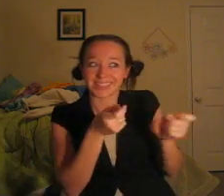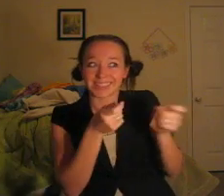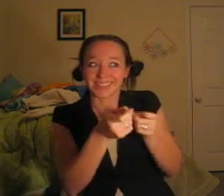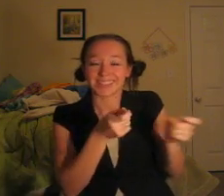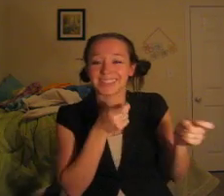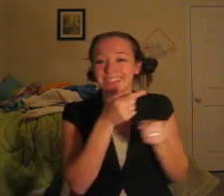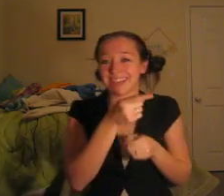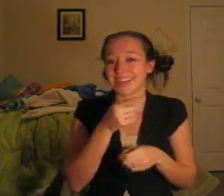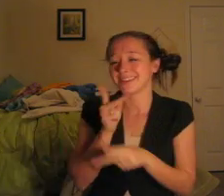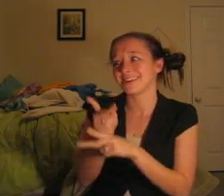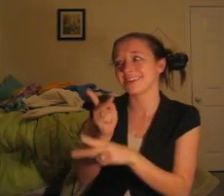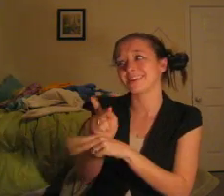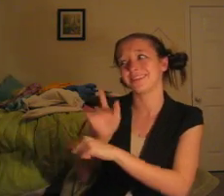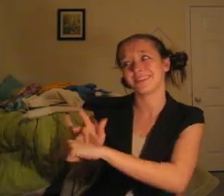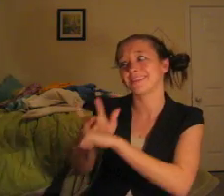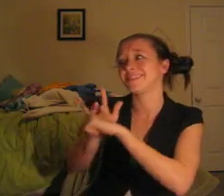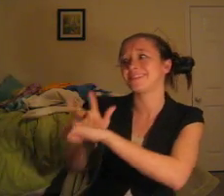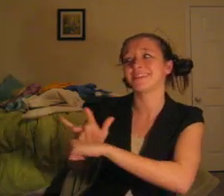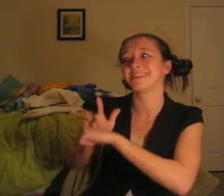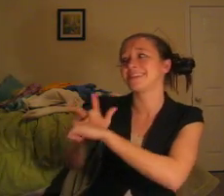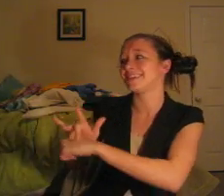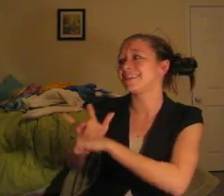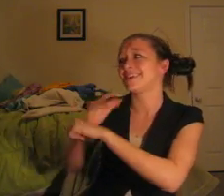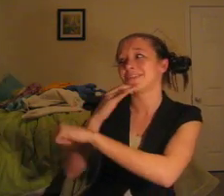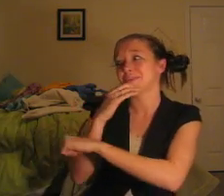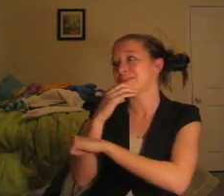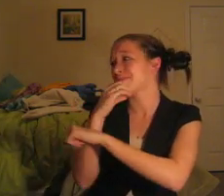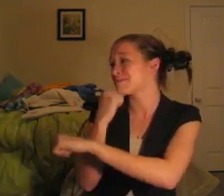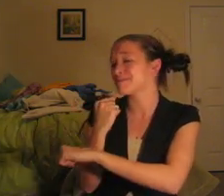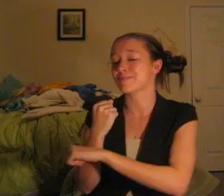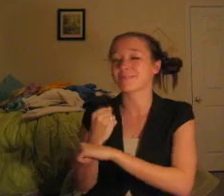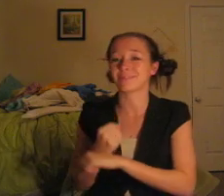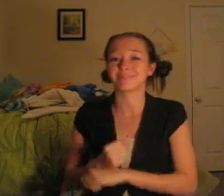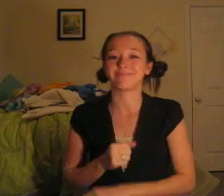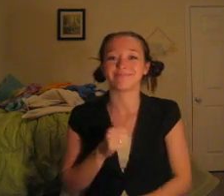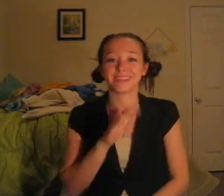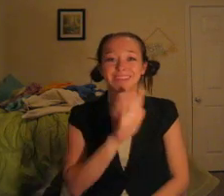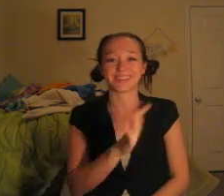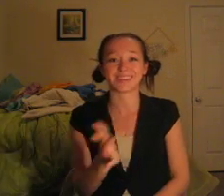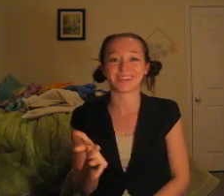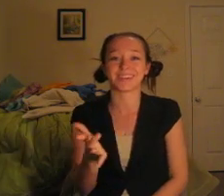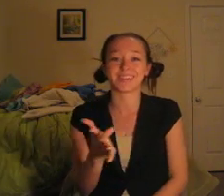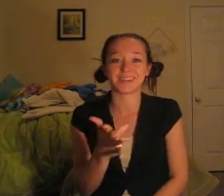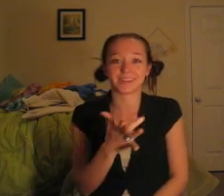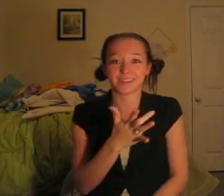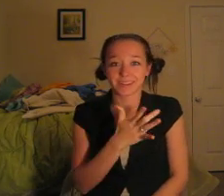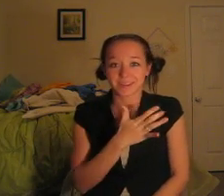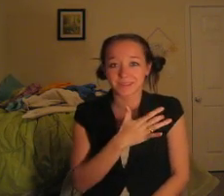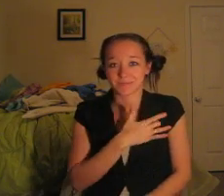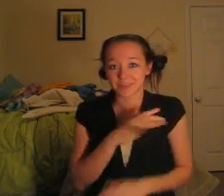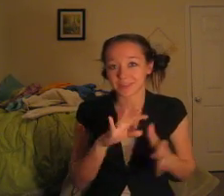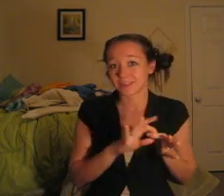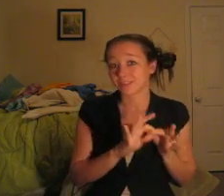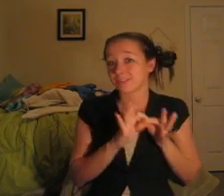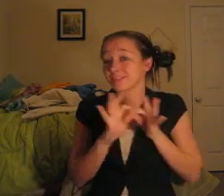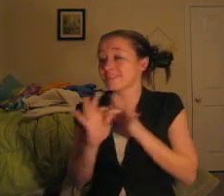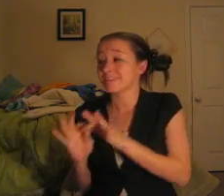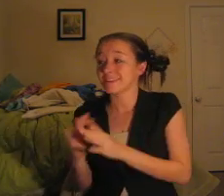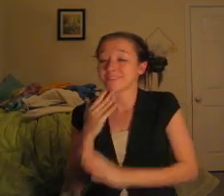the figure She's the center of his whole world And his heart belongs to that